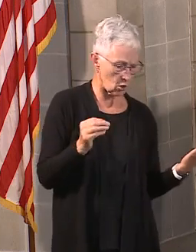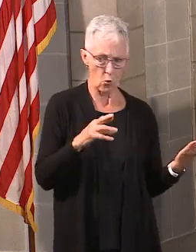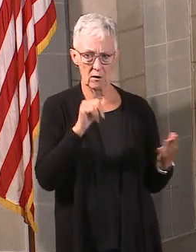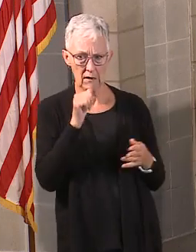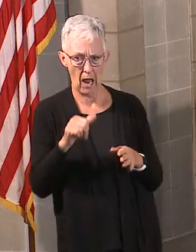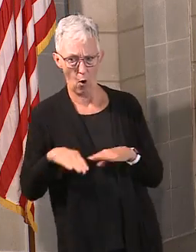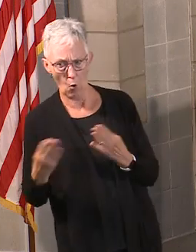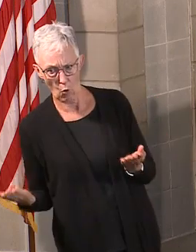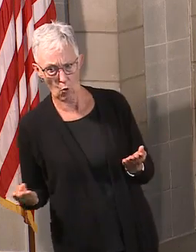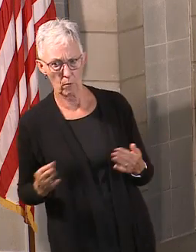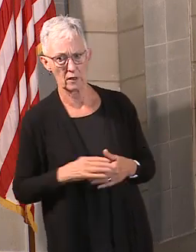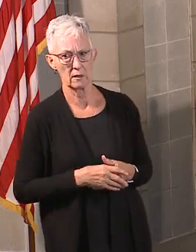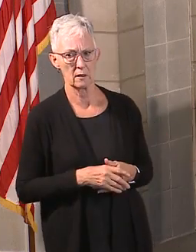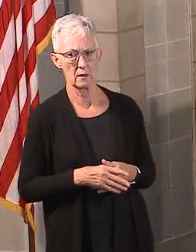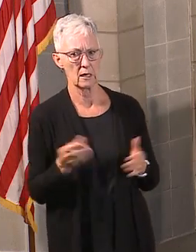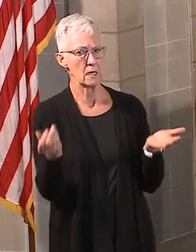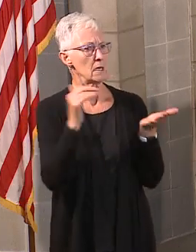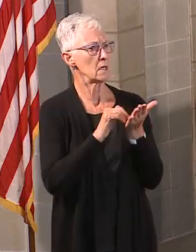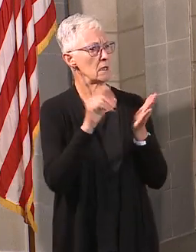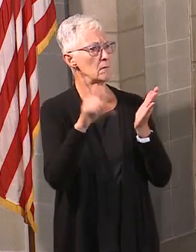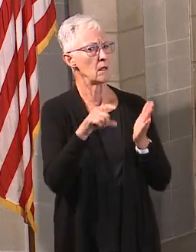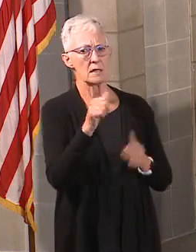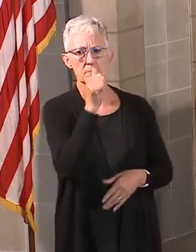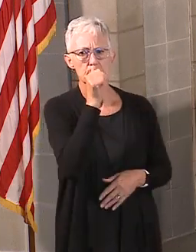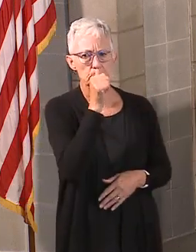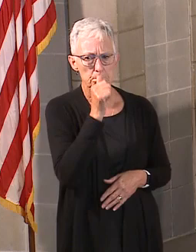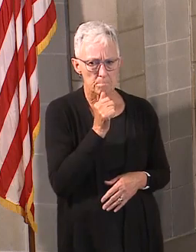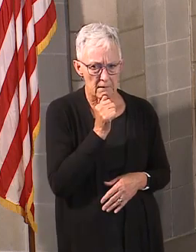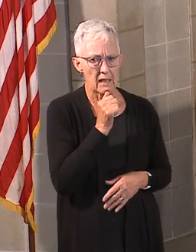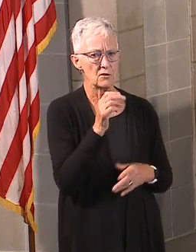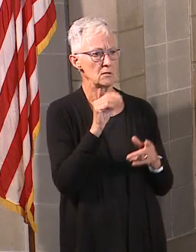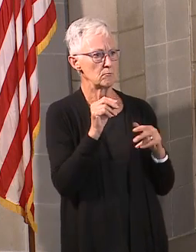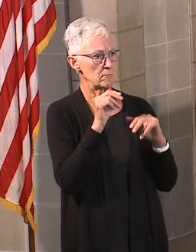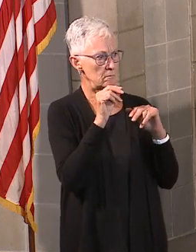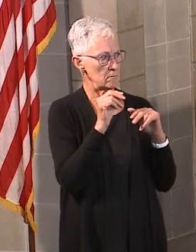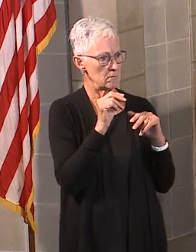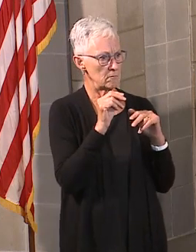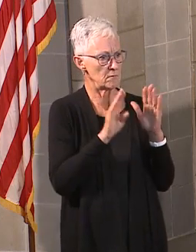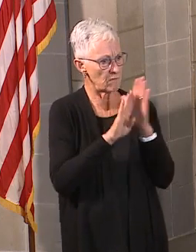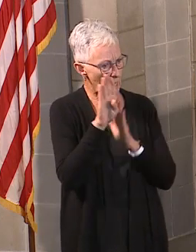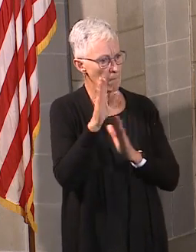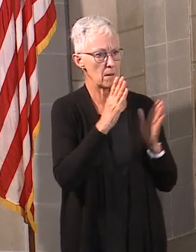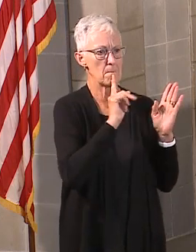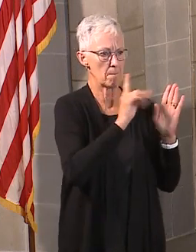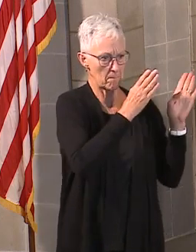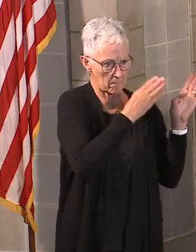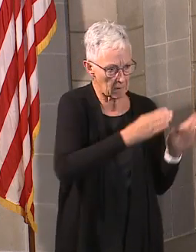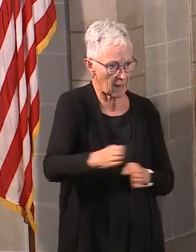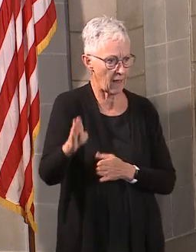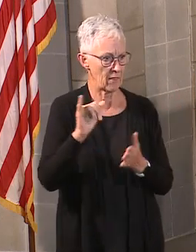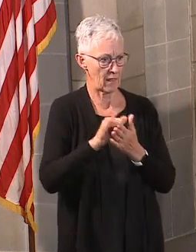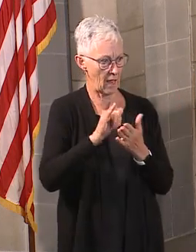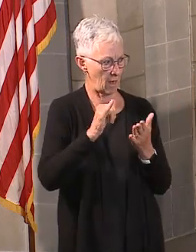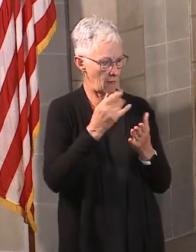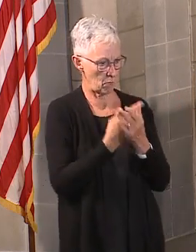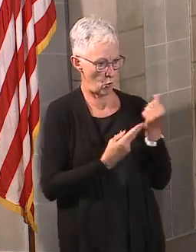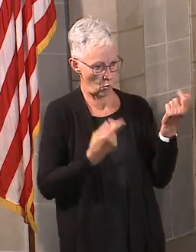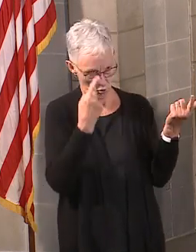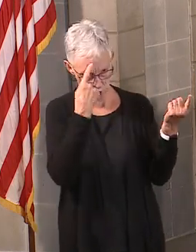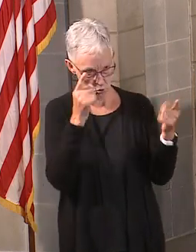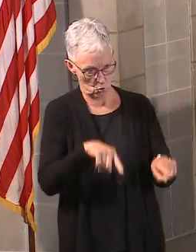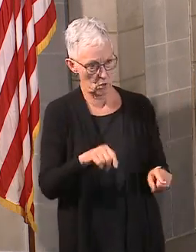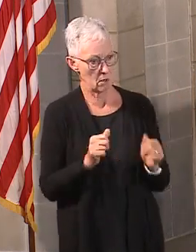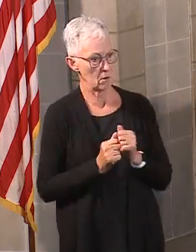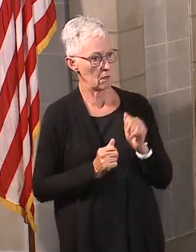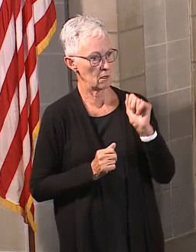again, I guess, have some patience in working on those particular plans and building those together is going to be critical. Matt, can ask